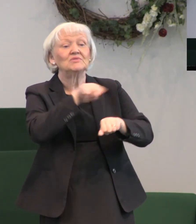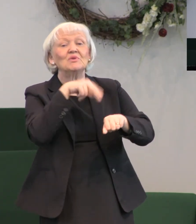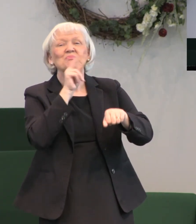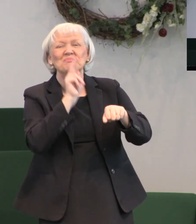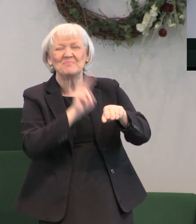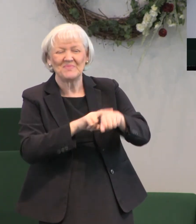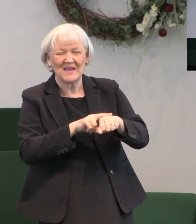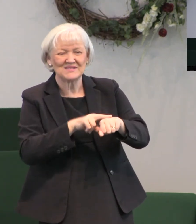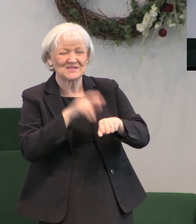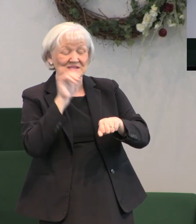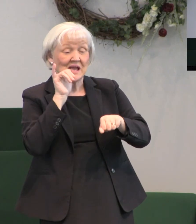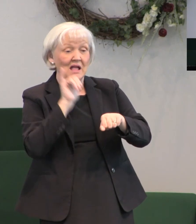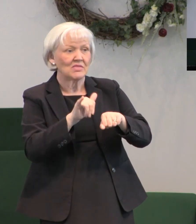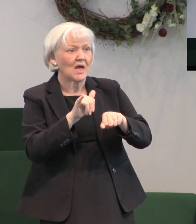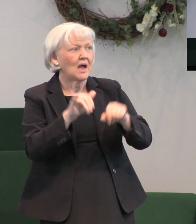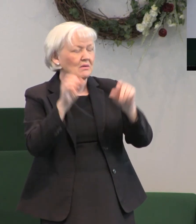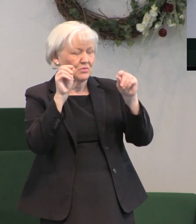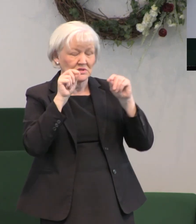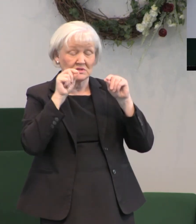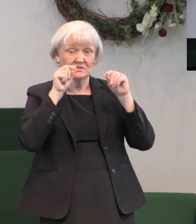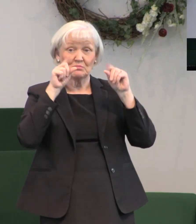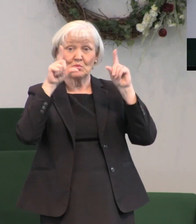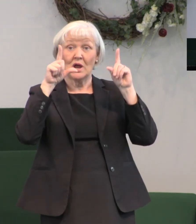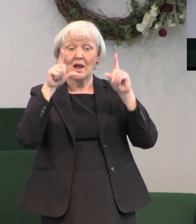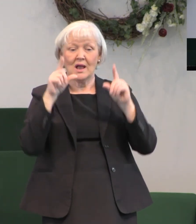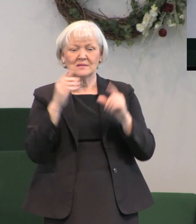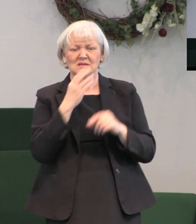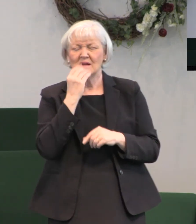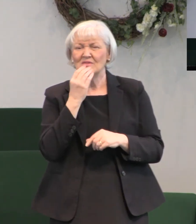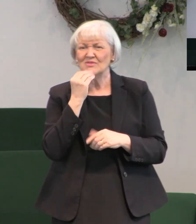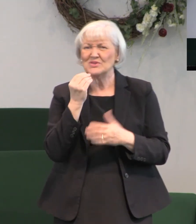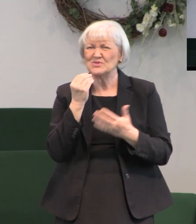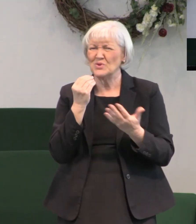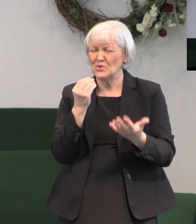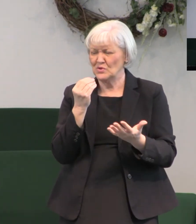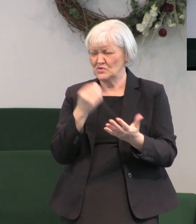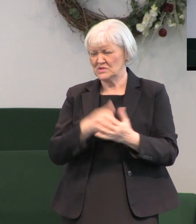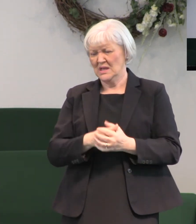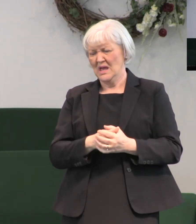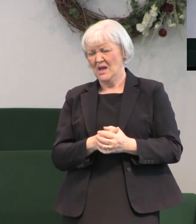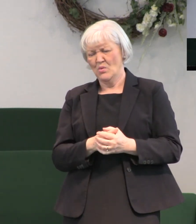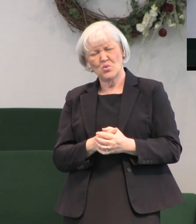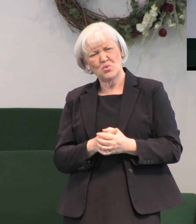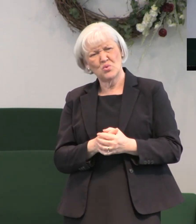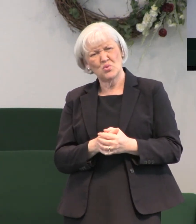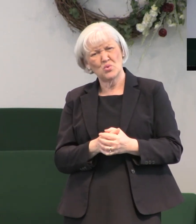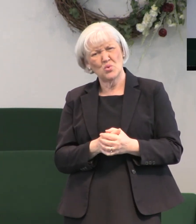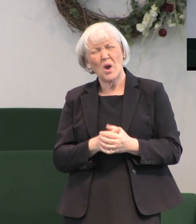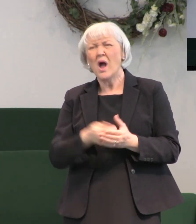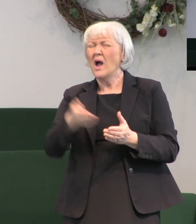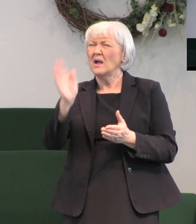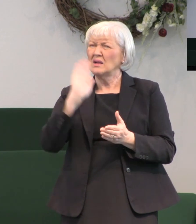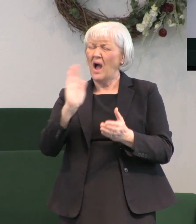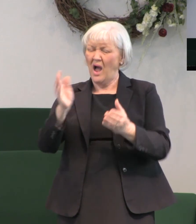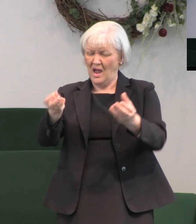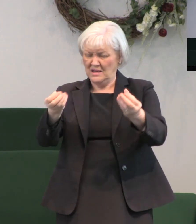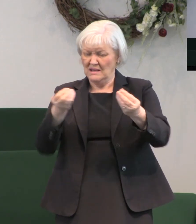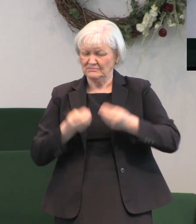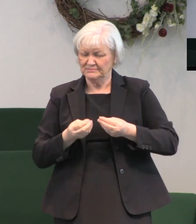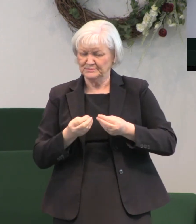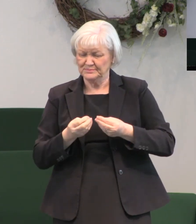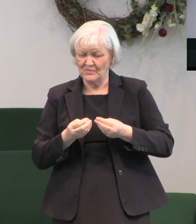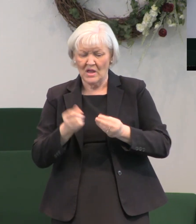and that was surprising to the Jews the Jews received from God the law and the prophets